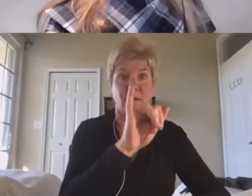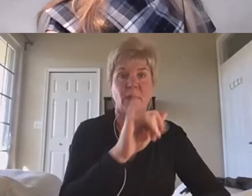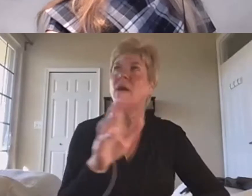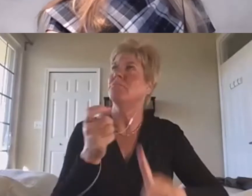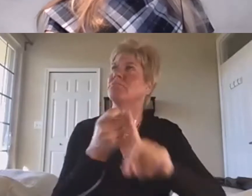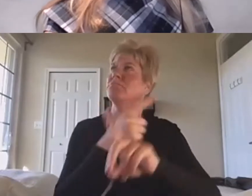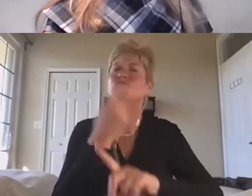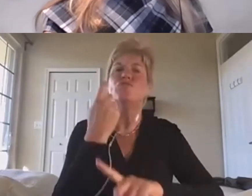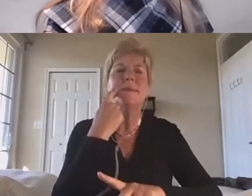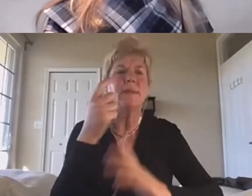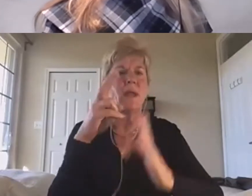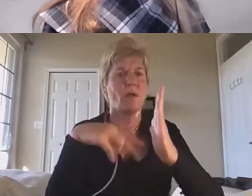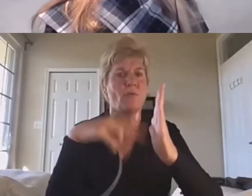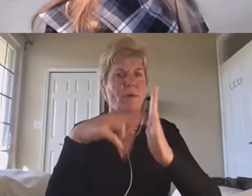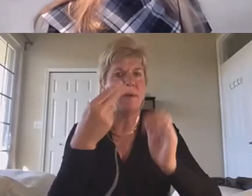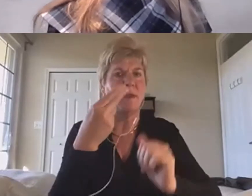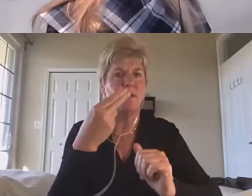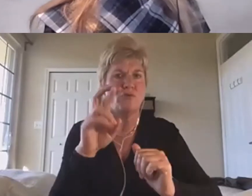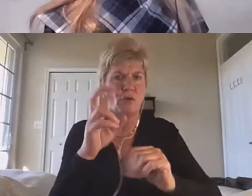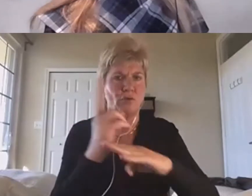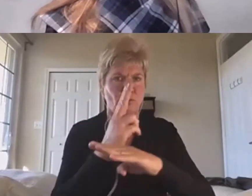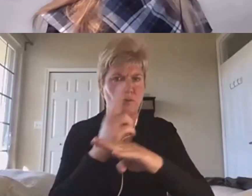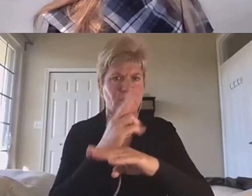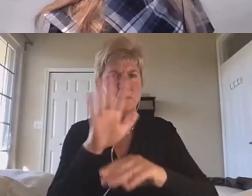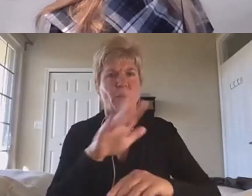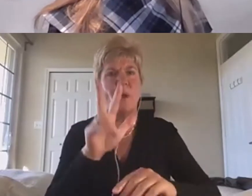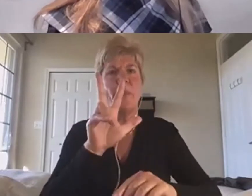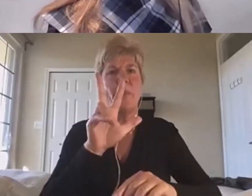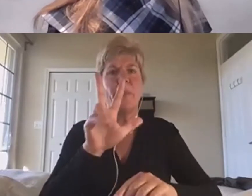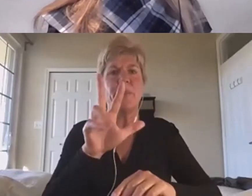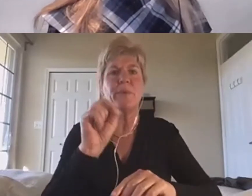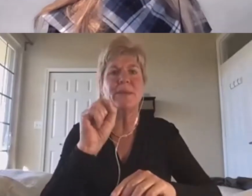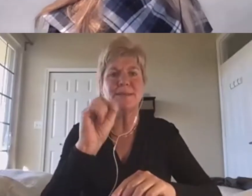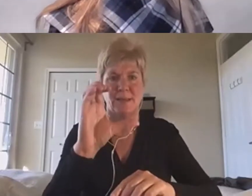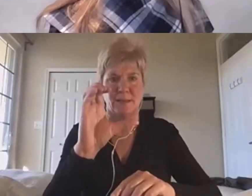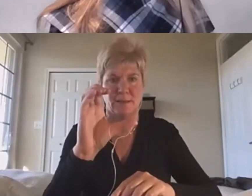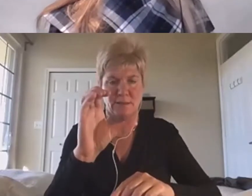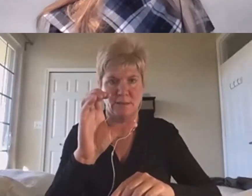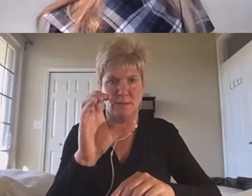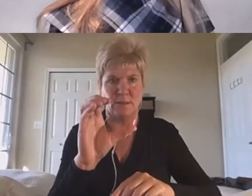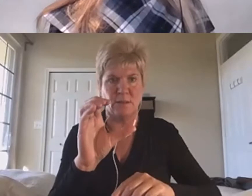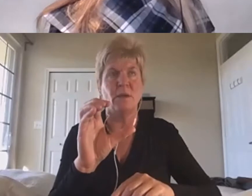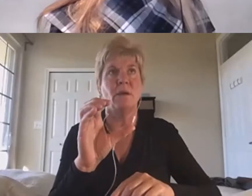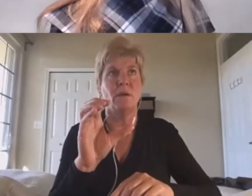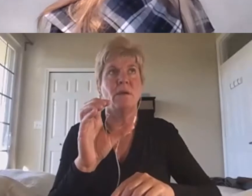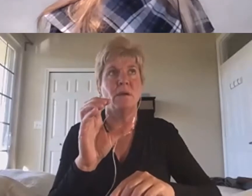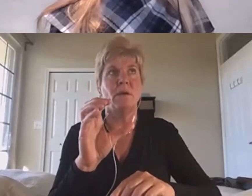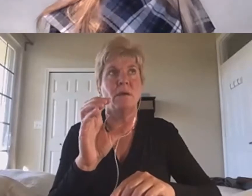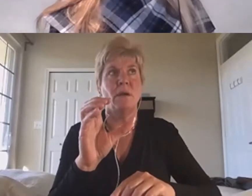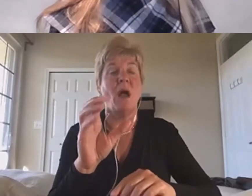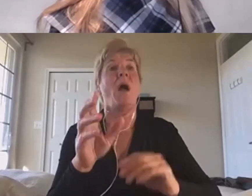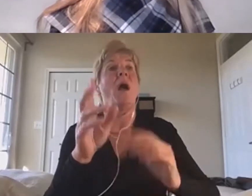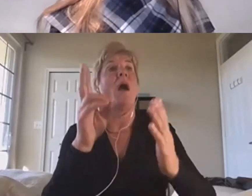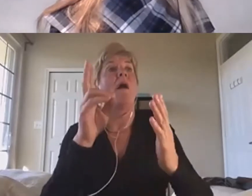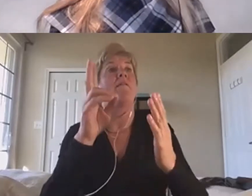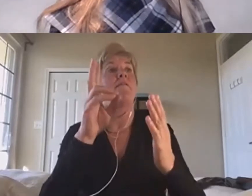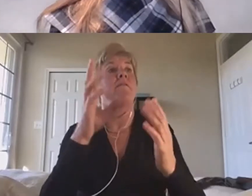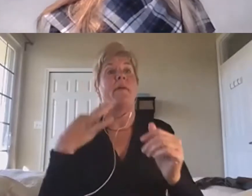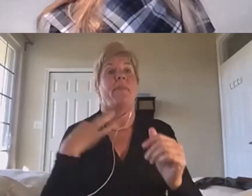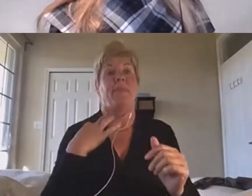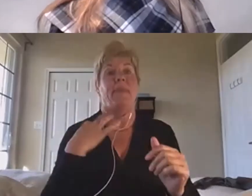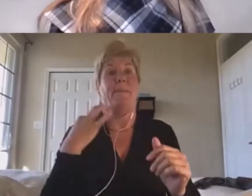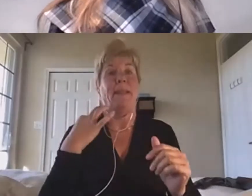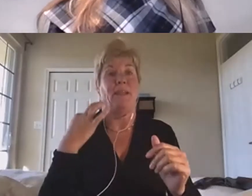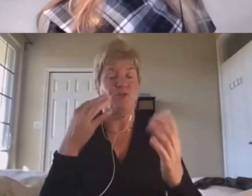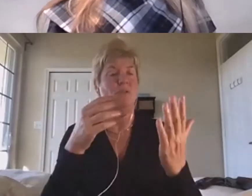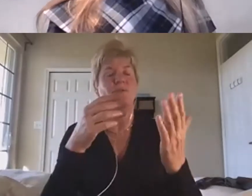that HR uses about three seconds per the first review of an application and then move them on.